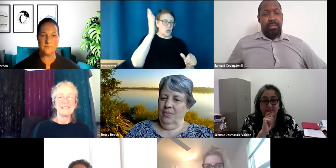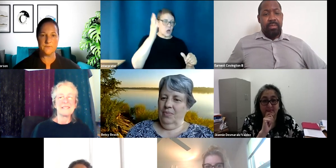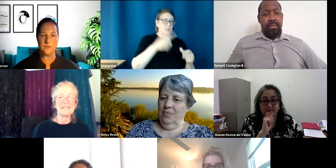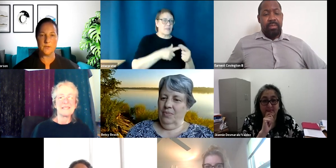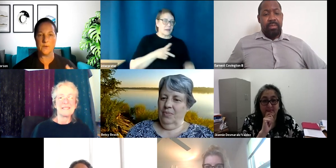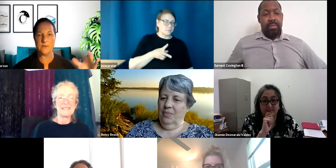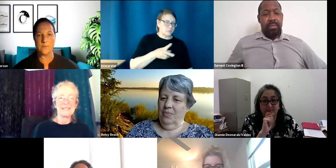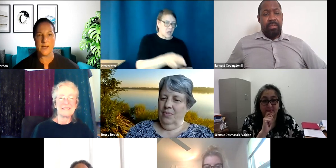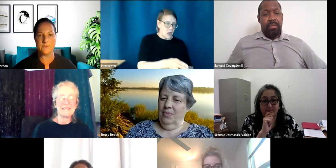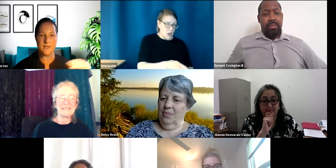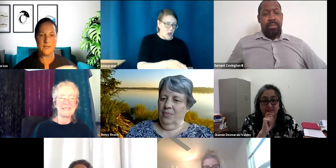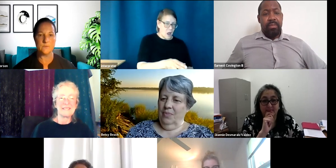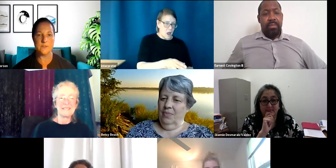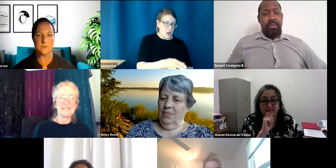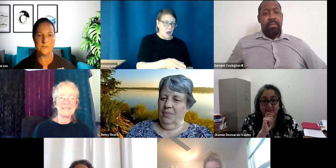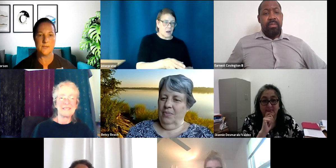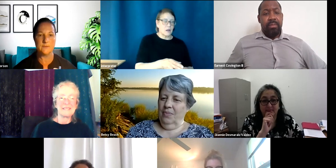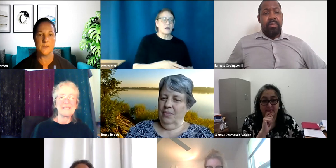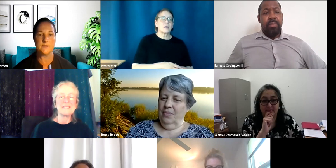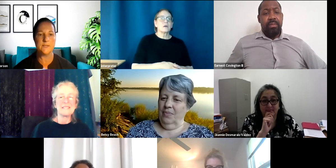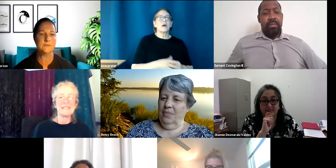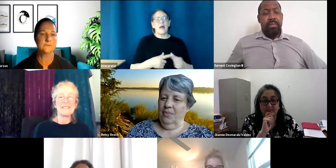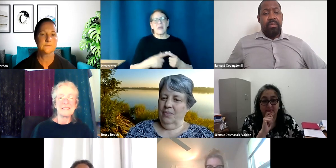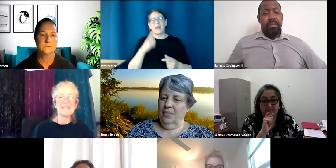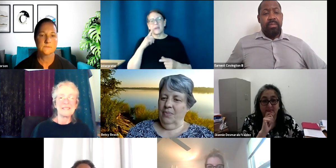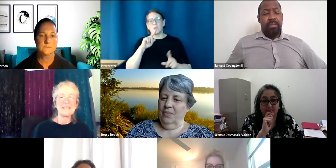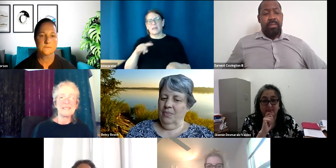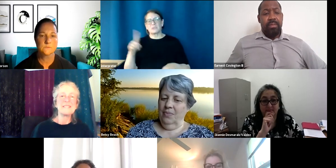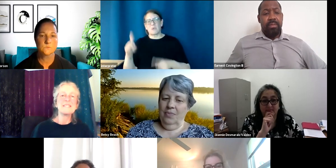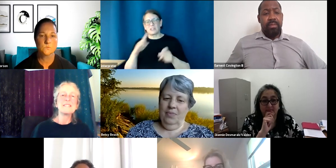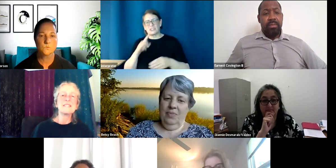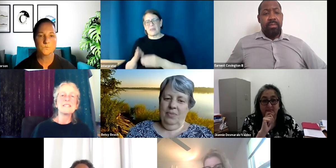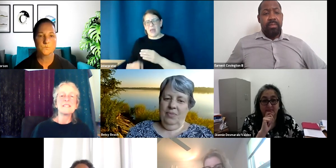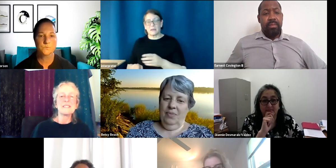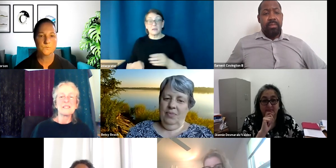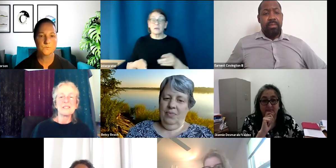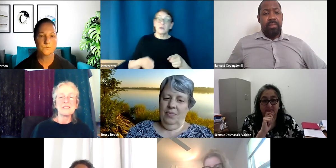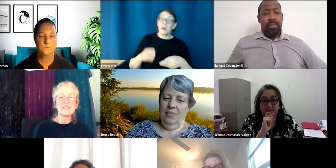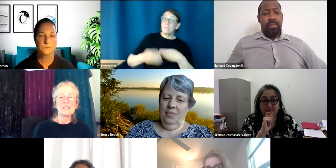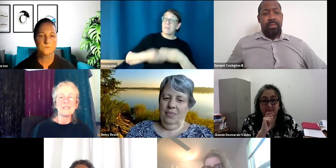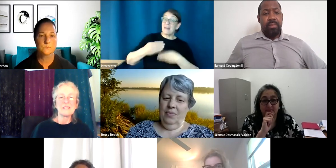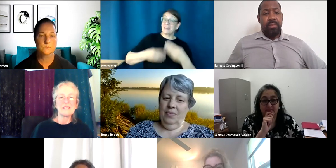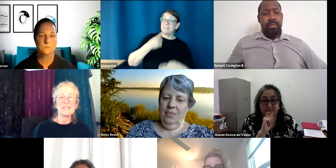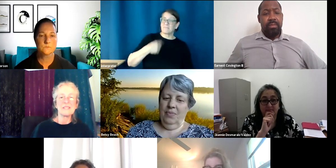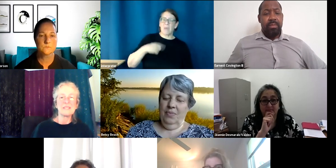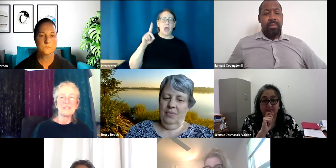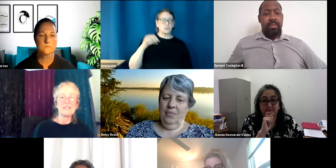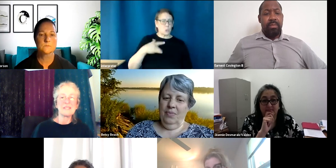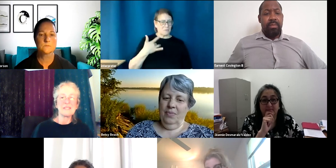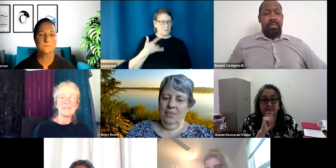of, you know, whatever we have at the end, we can do at the end. Bethany? I do feel that, um, having questions throughout,